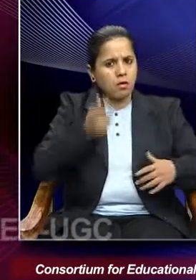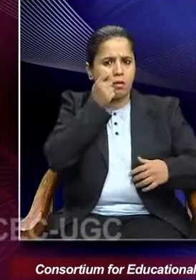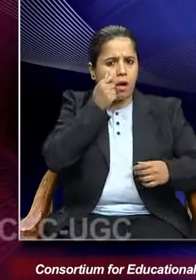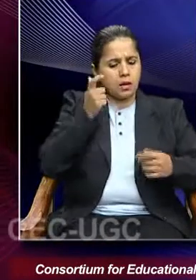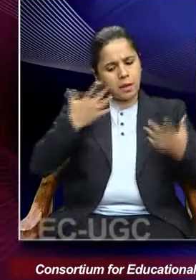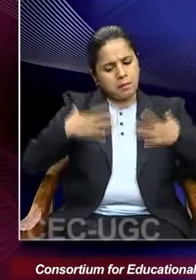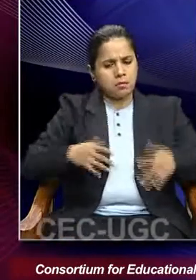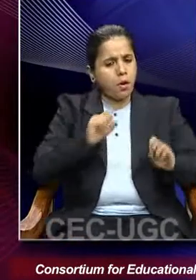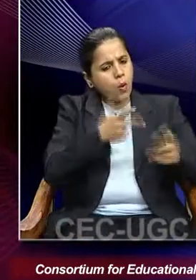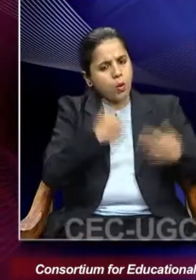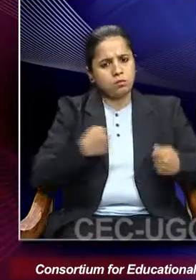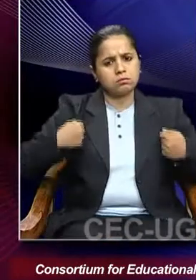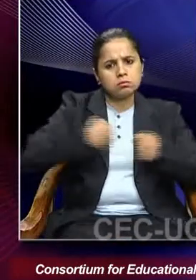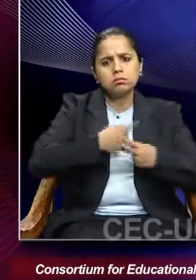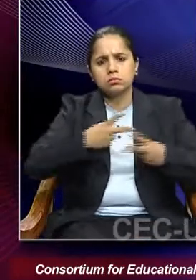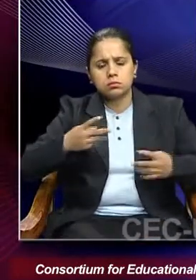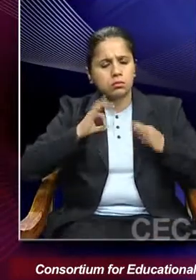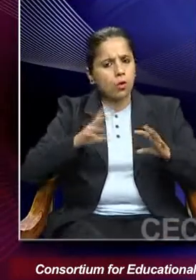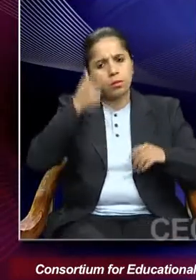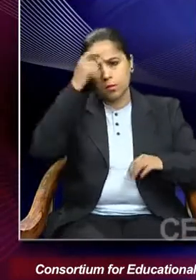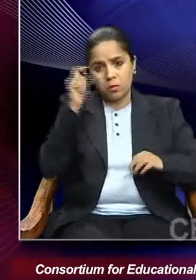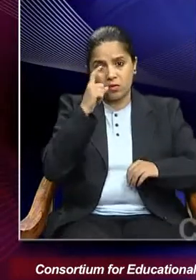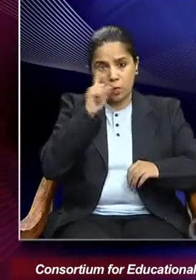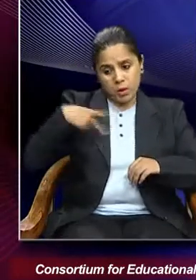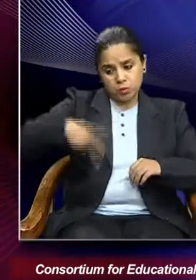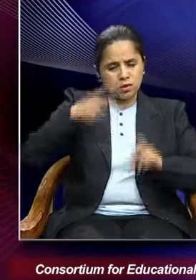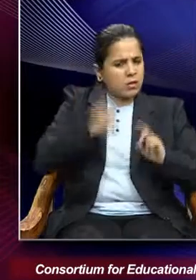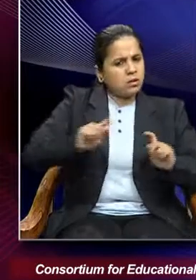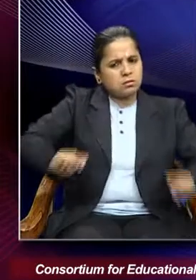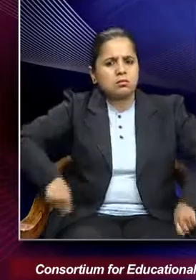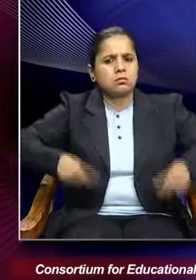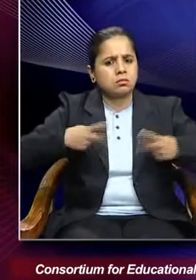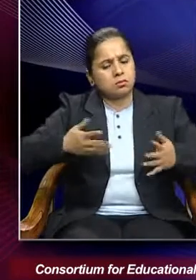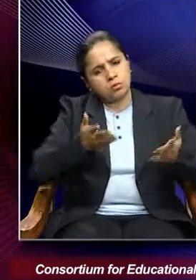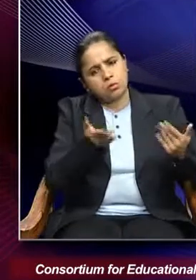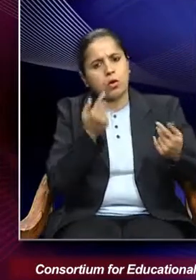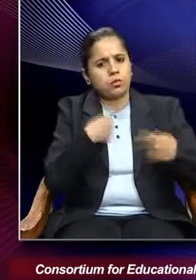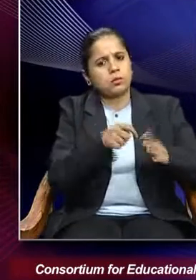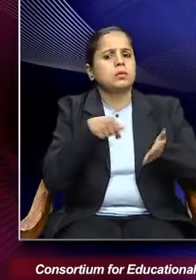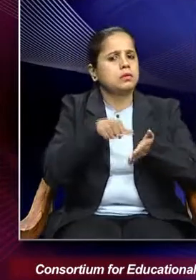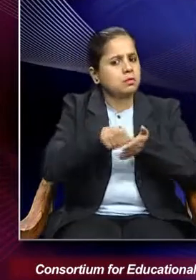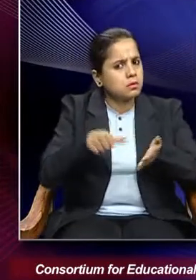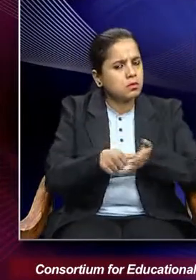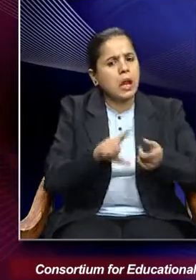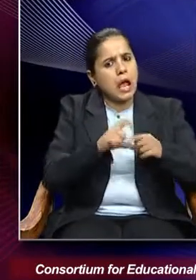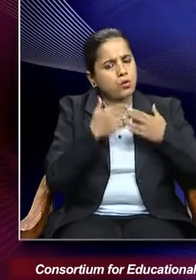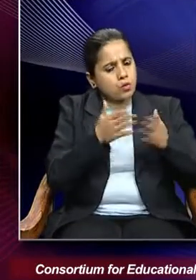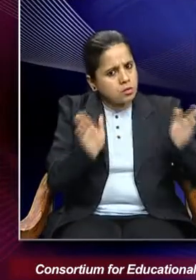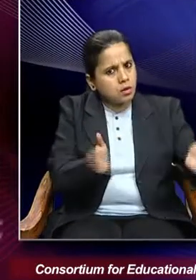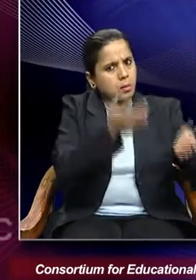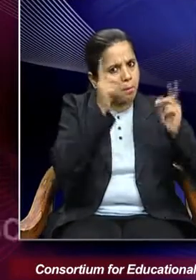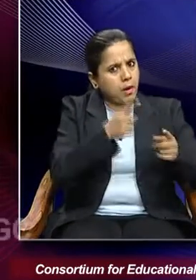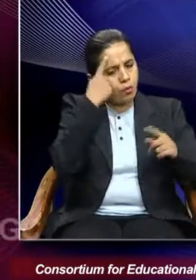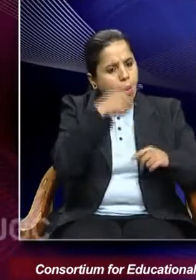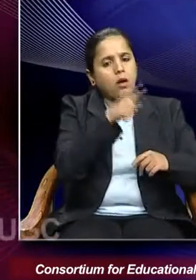clothes and also to pick up some kind of literacy and education from her